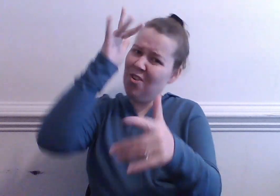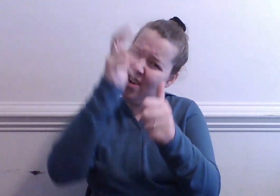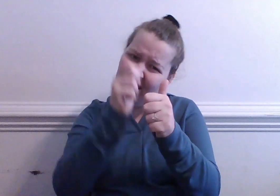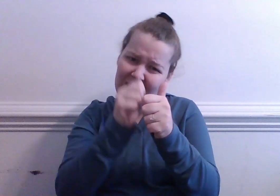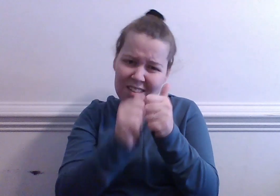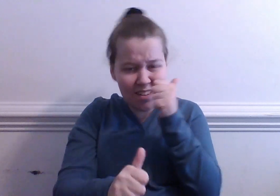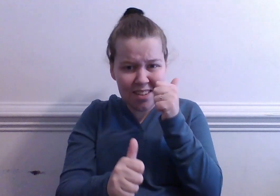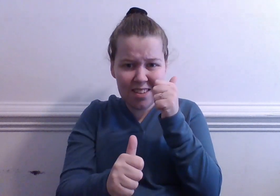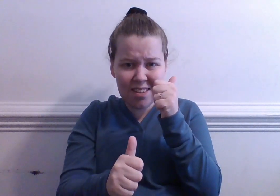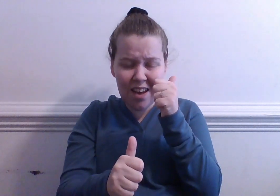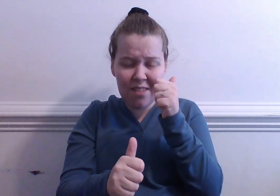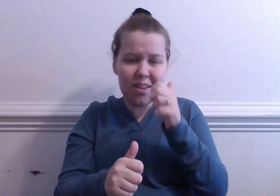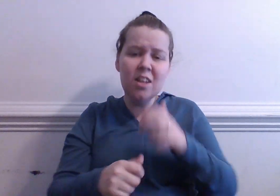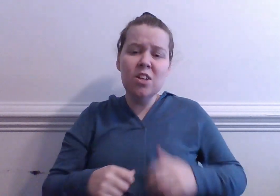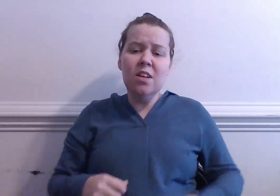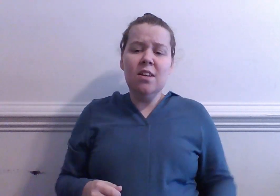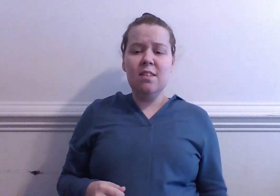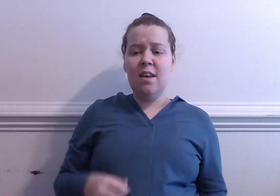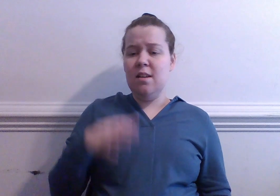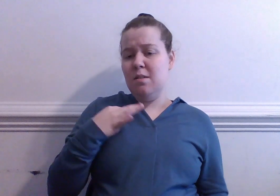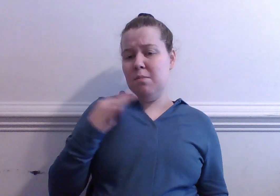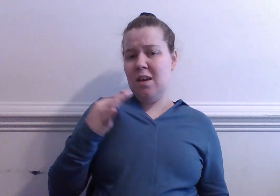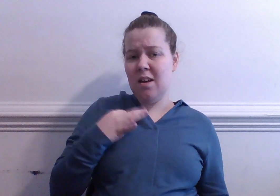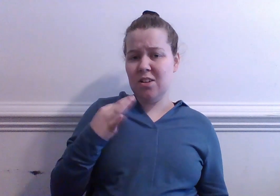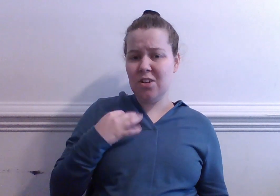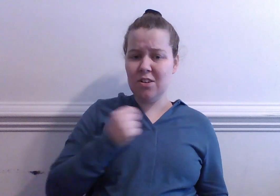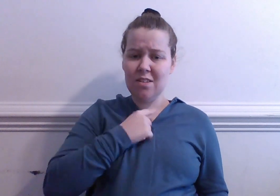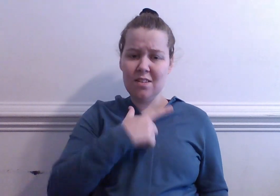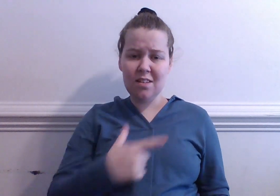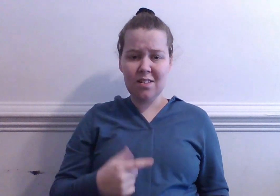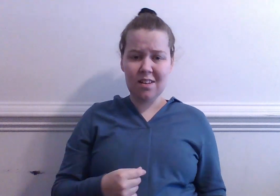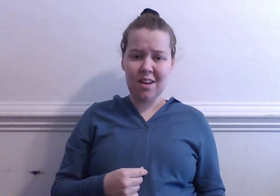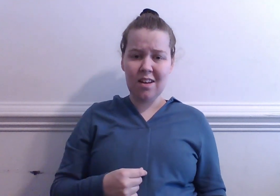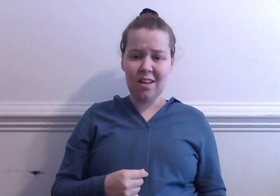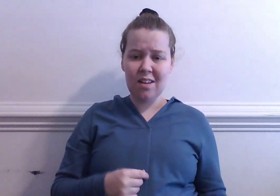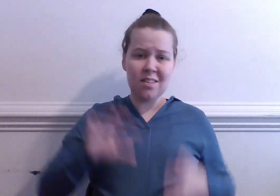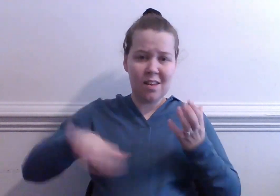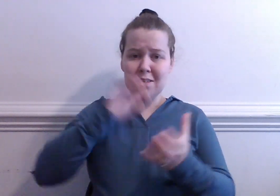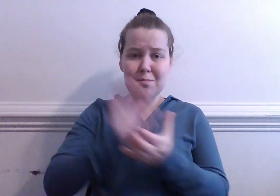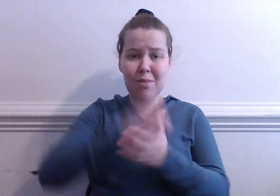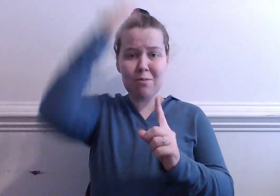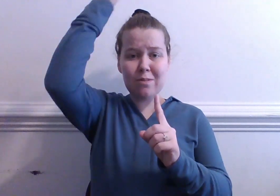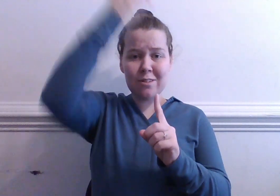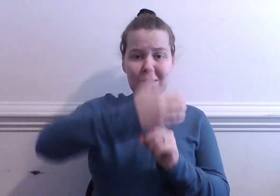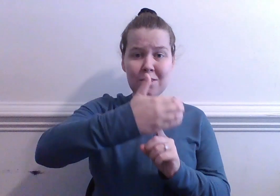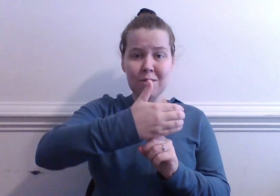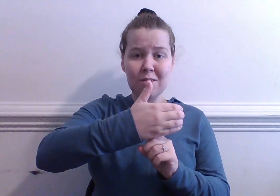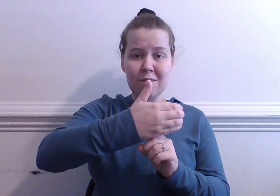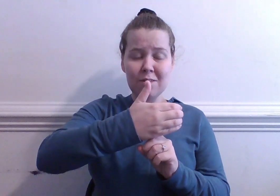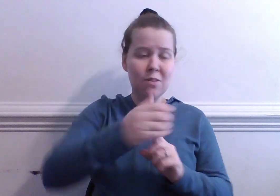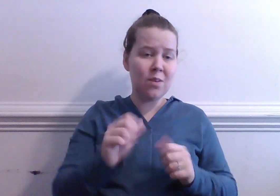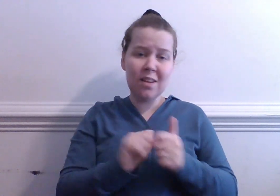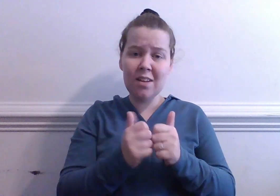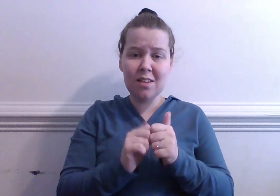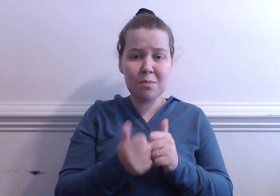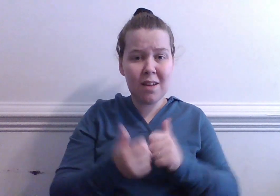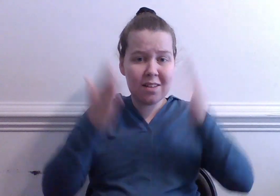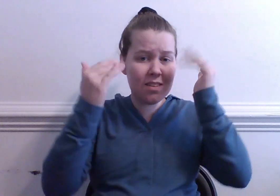savages Hidden behind shirts, ties and marriages How can we expect anything